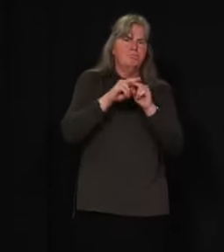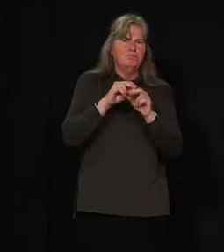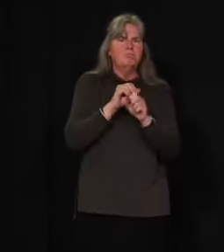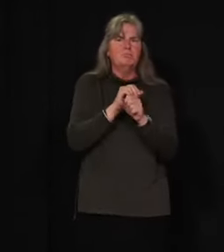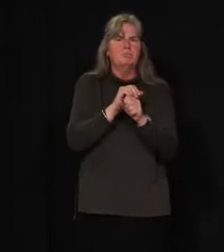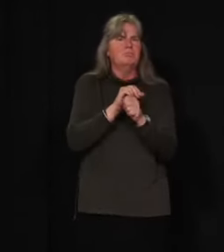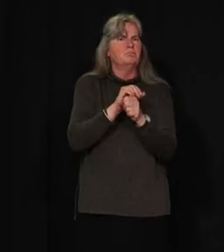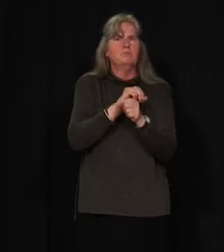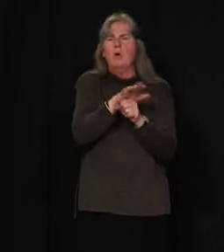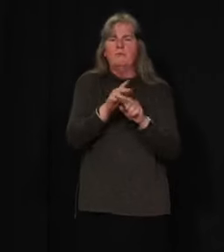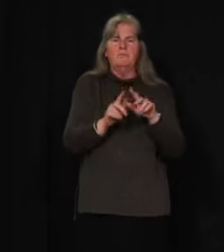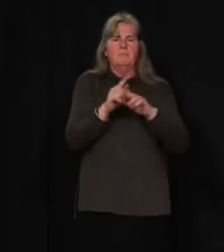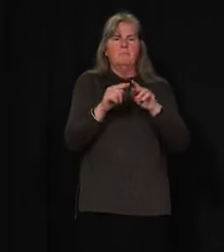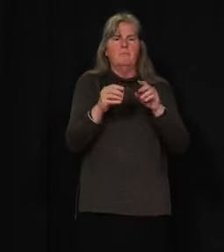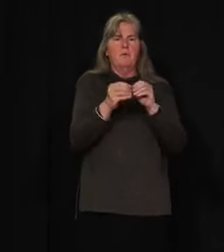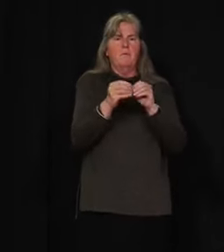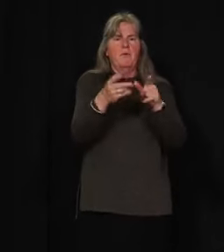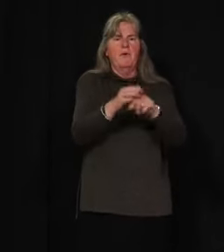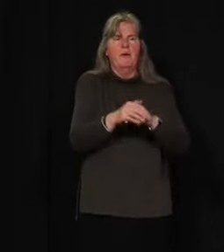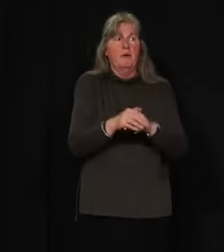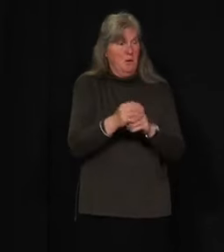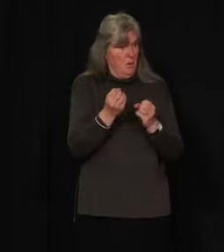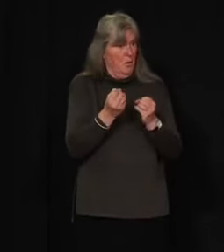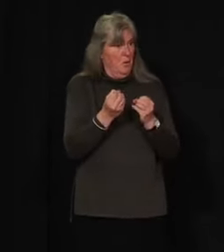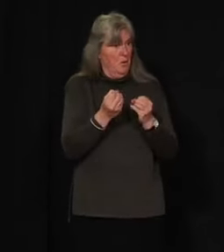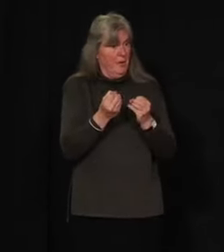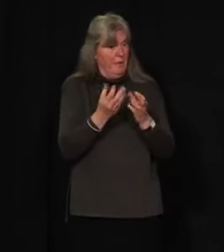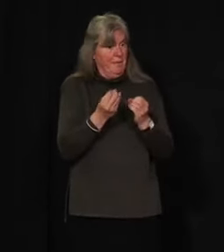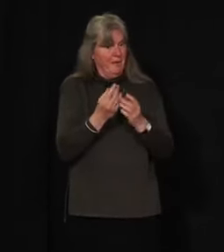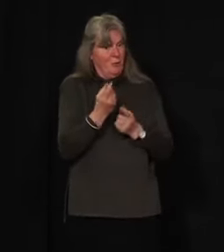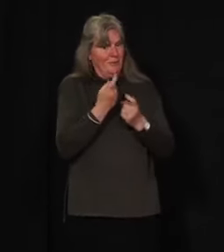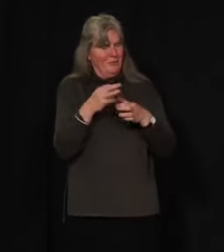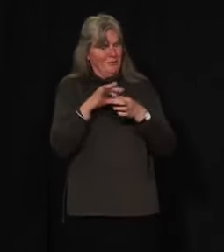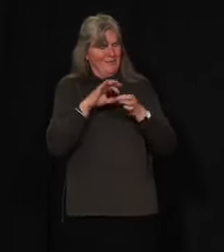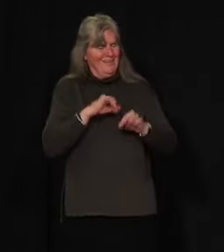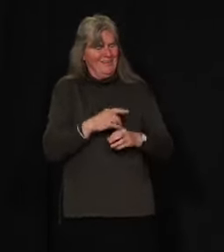There are many interesting questions that wrapped up into that one question.